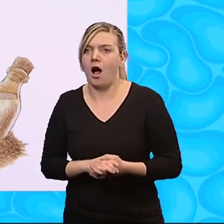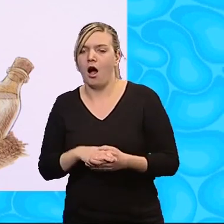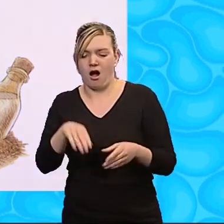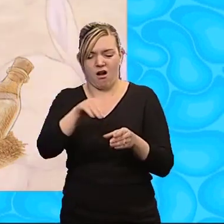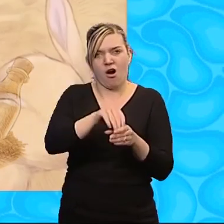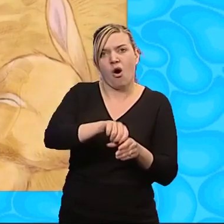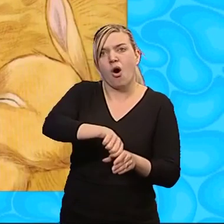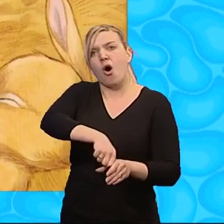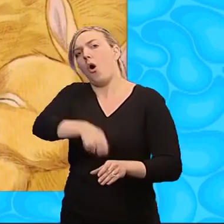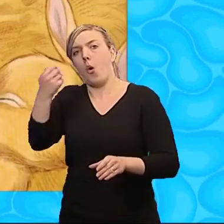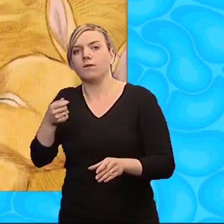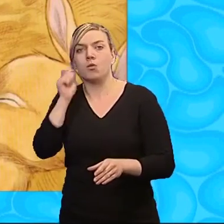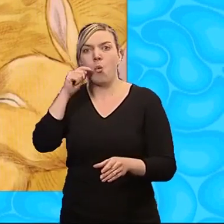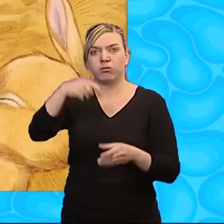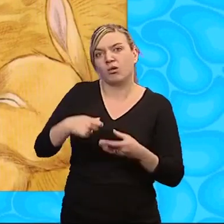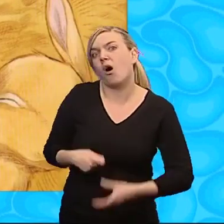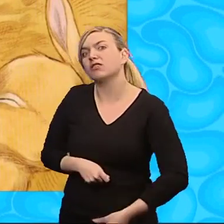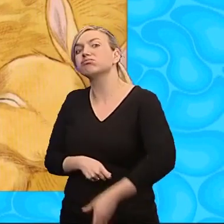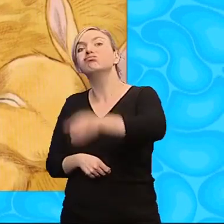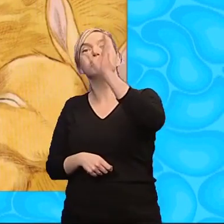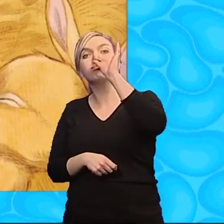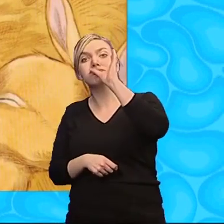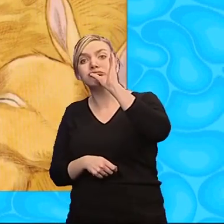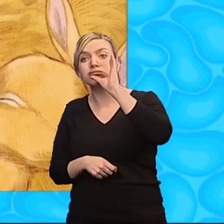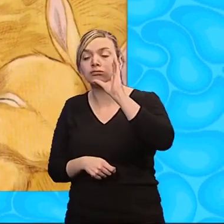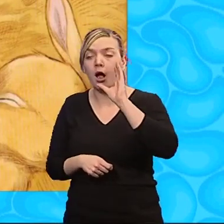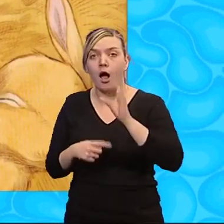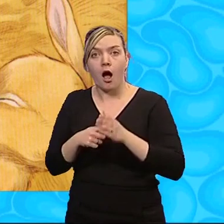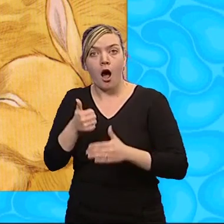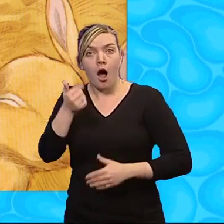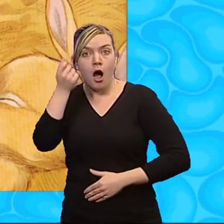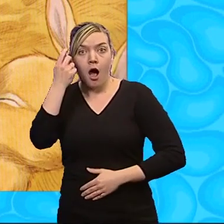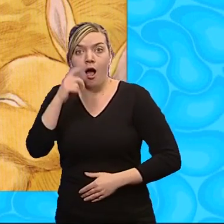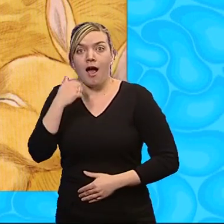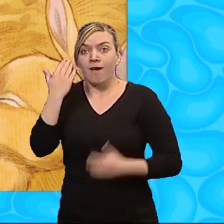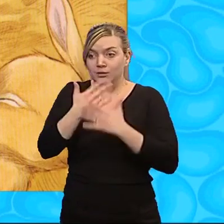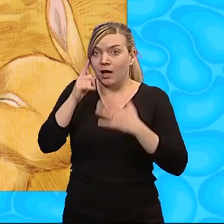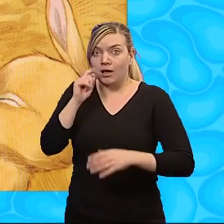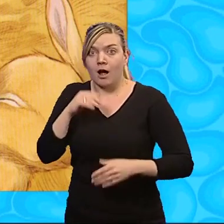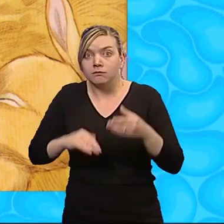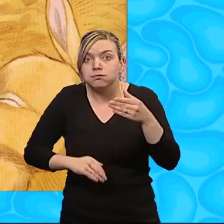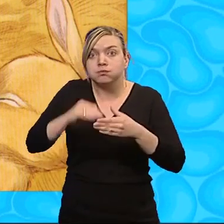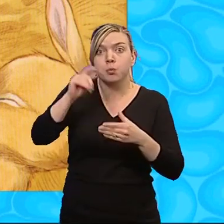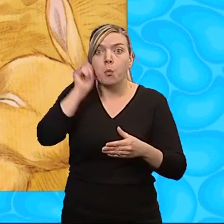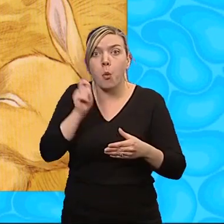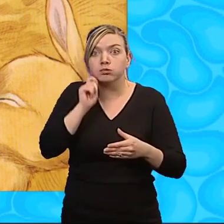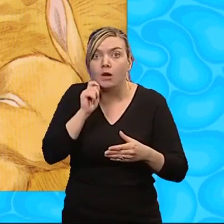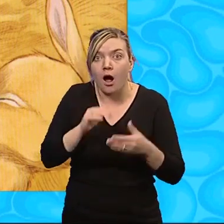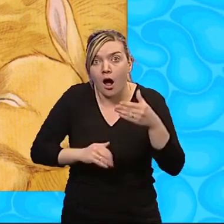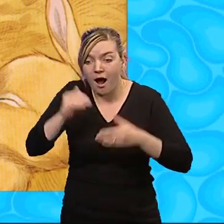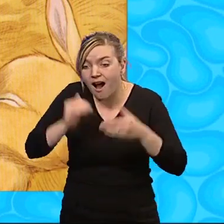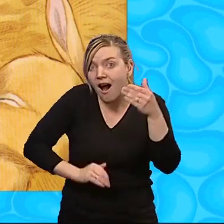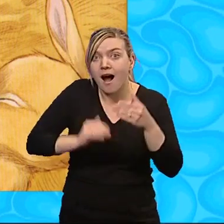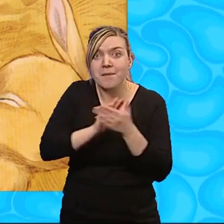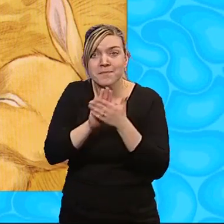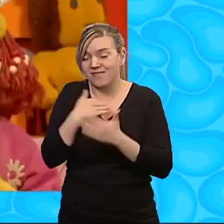out the stopper and drank the water inside. I can fill it with water every day, said Rabbit. Then I will never be thirsty